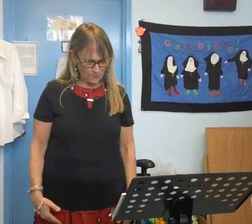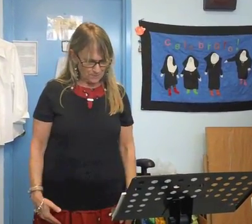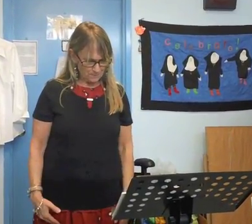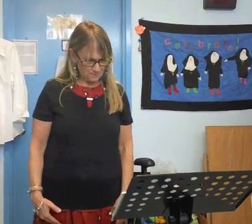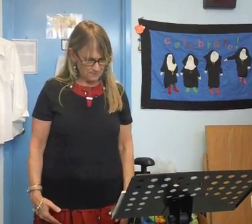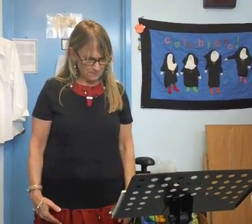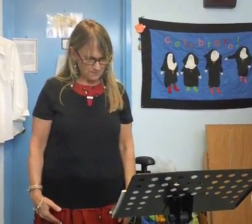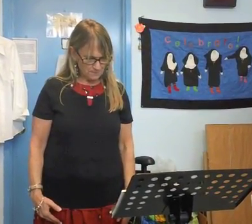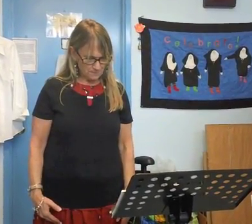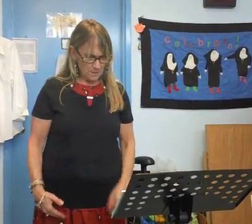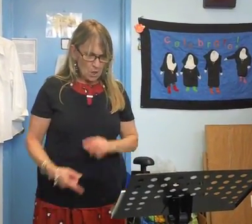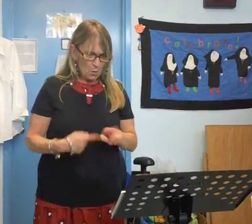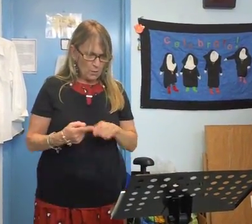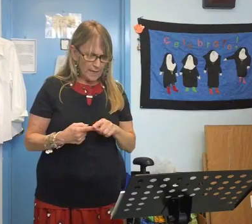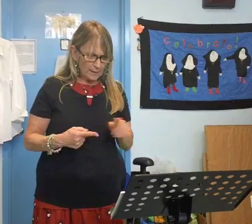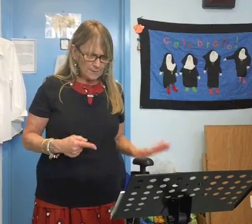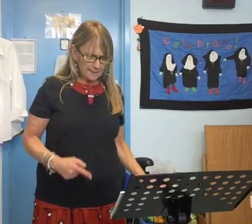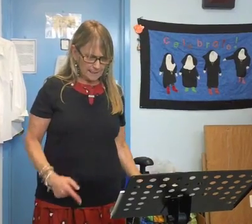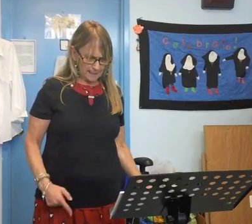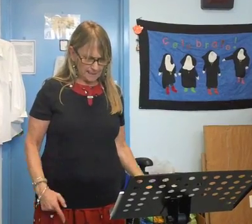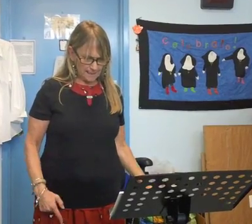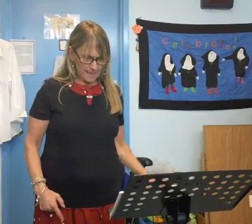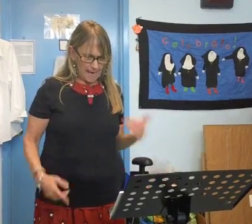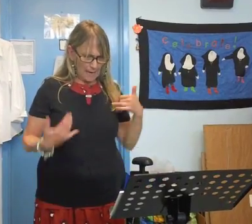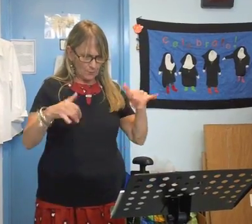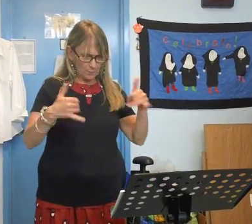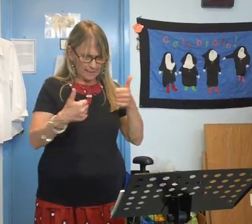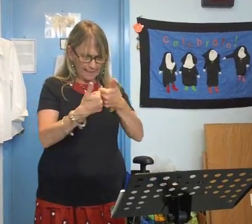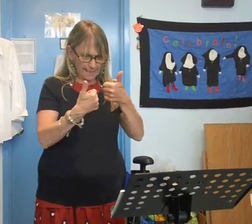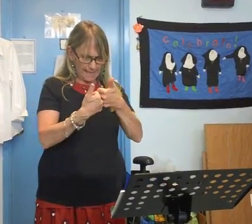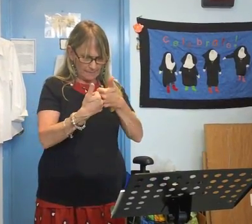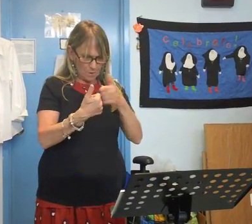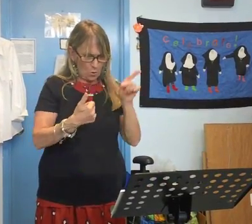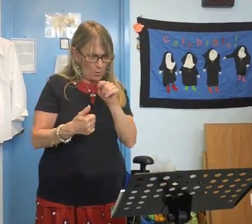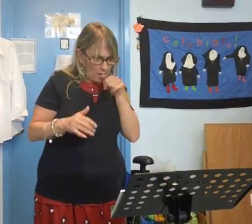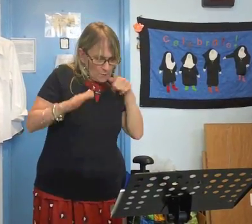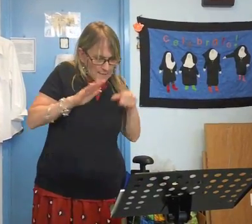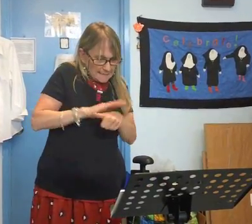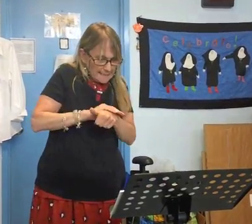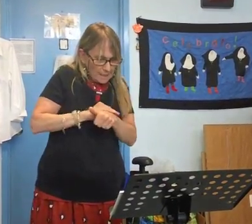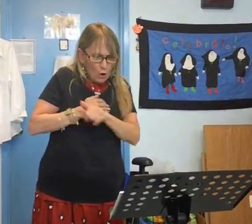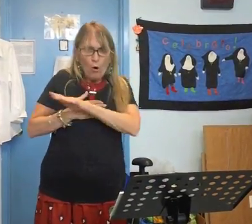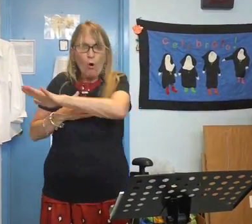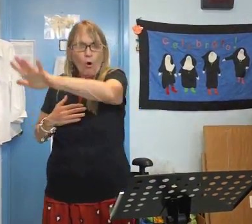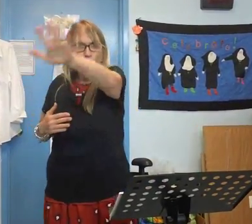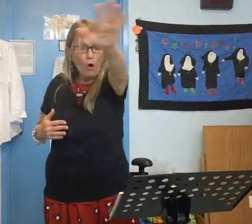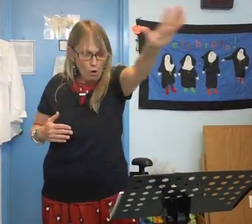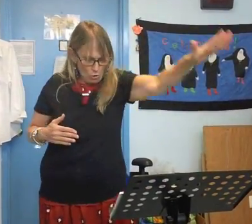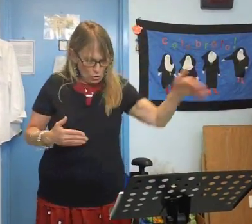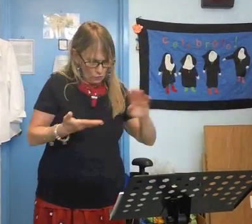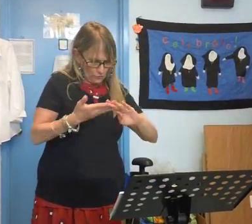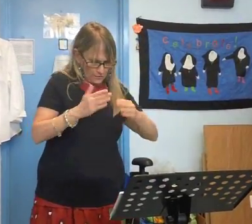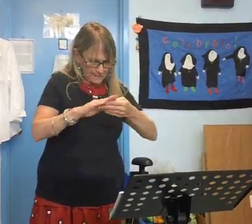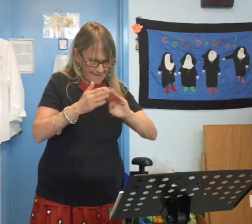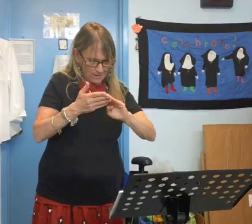when I was a kid I would play a game where I would sneak all over the town